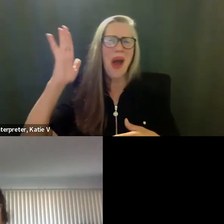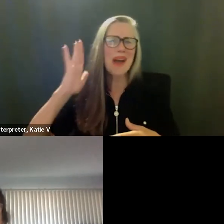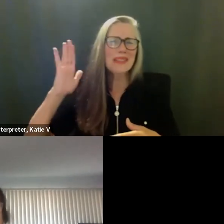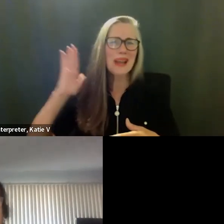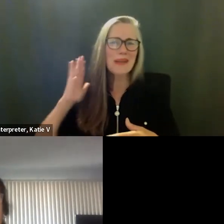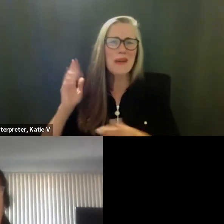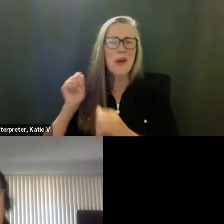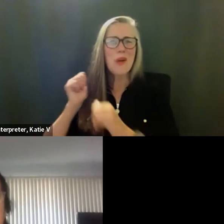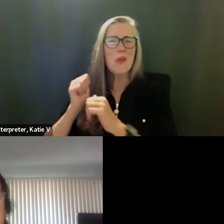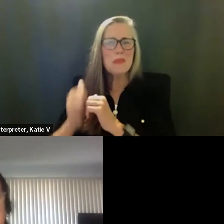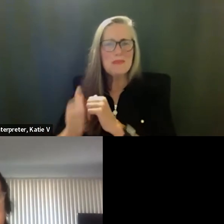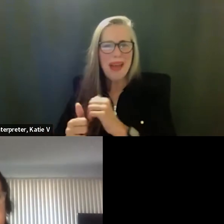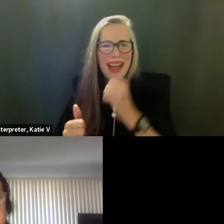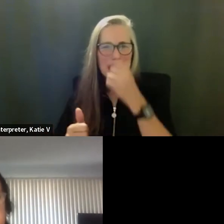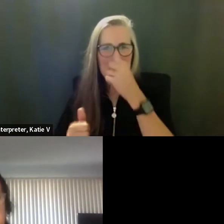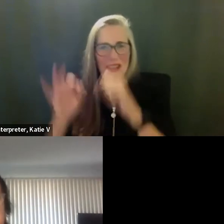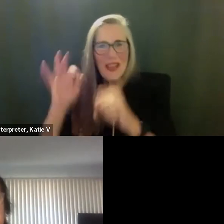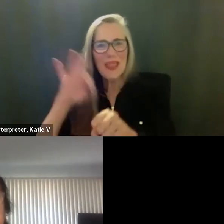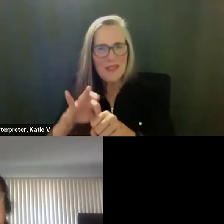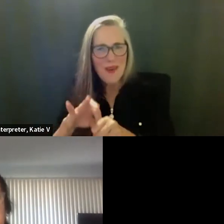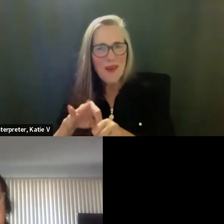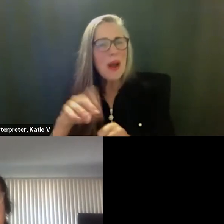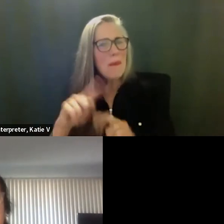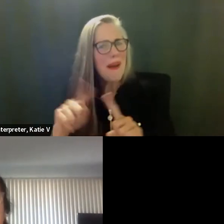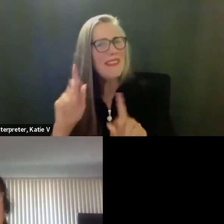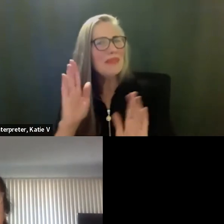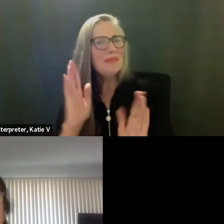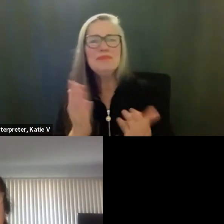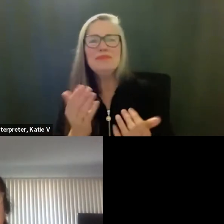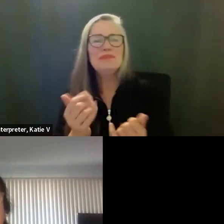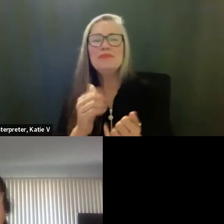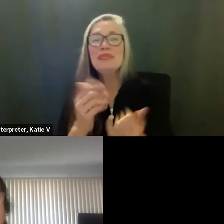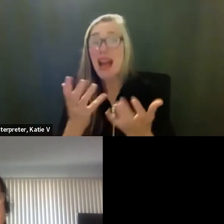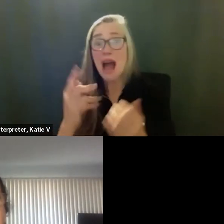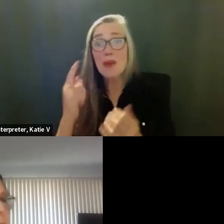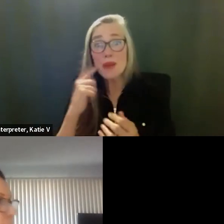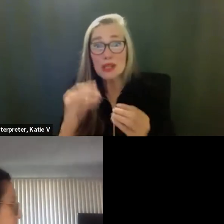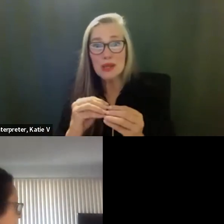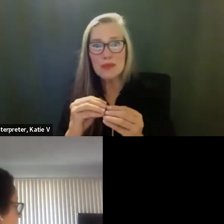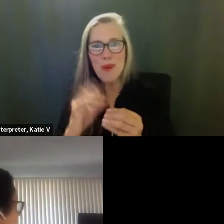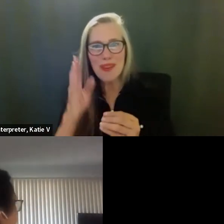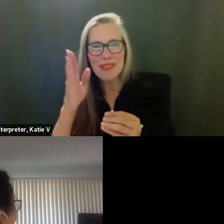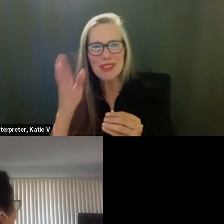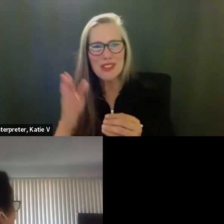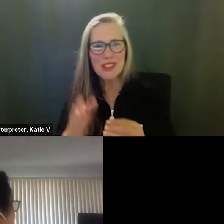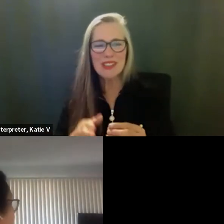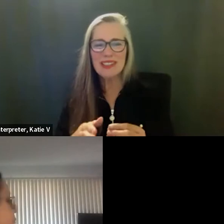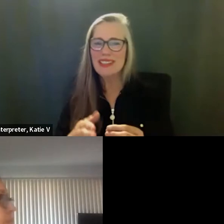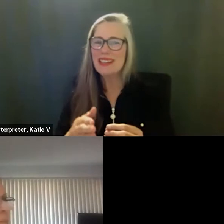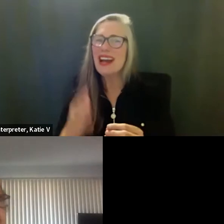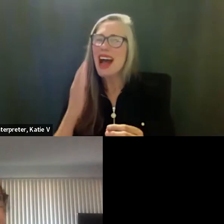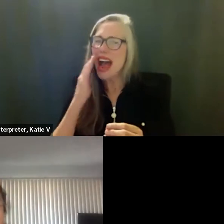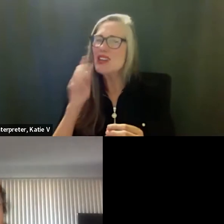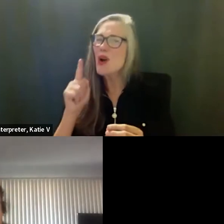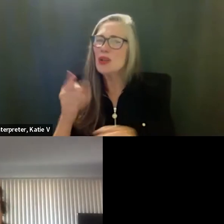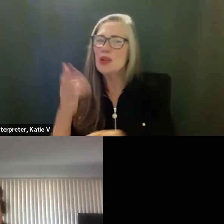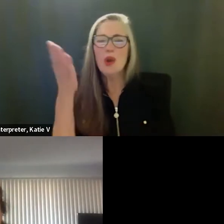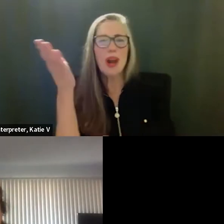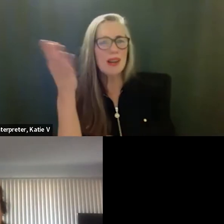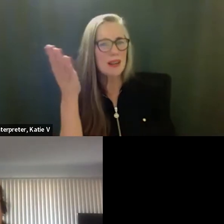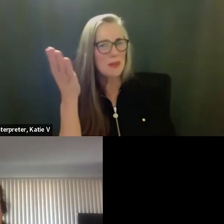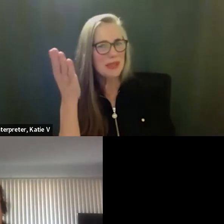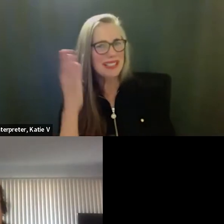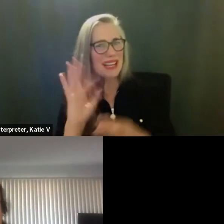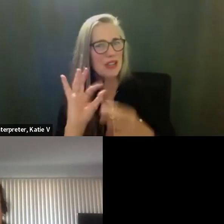of more about it at some future date. Okay. I'm not putting that on you because I, I understand that you're here to present on the facilities, but it's piques my